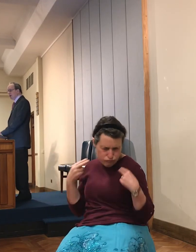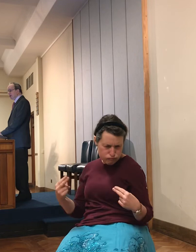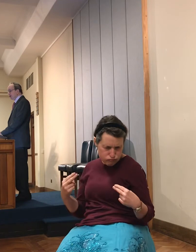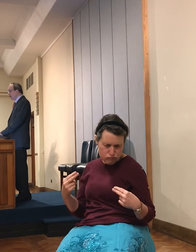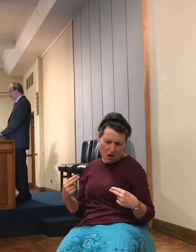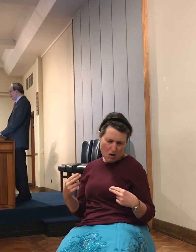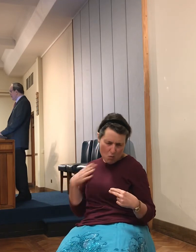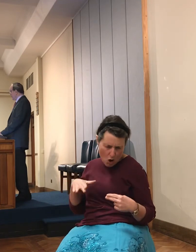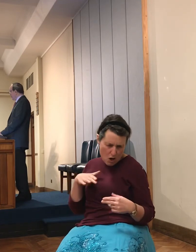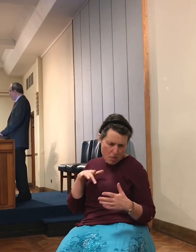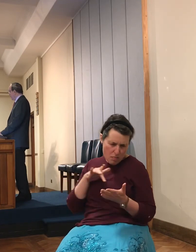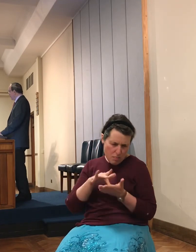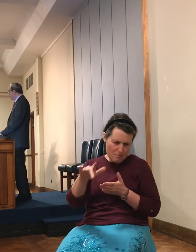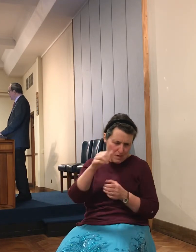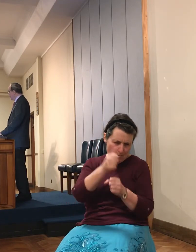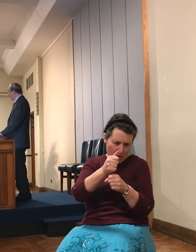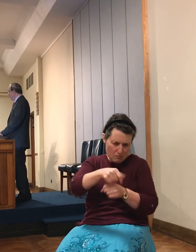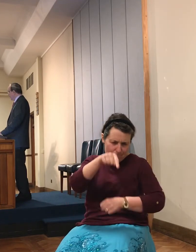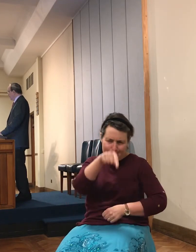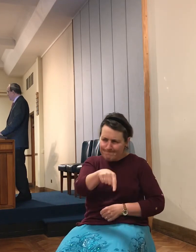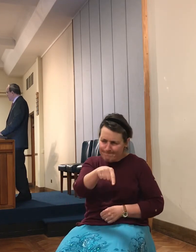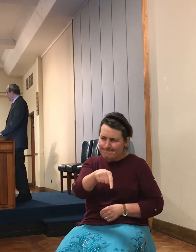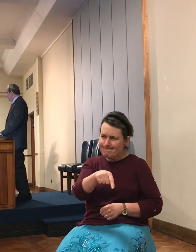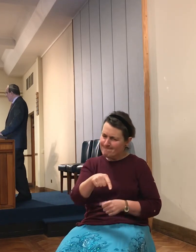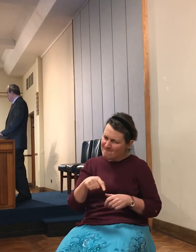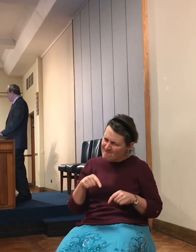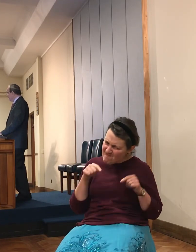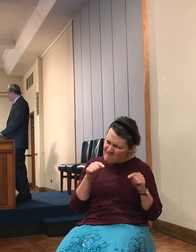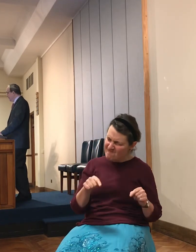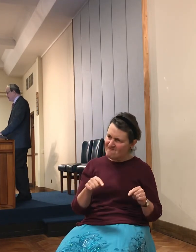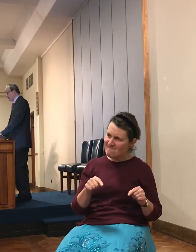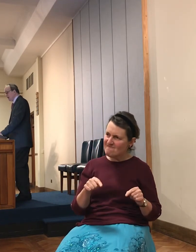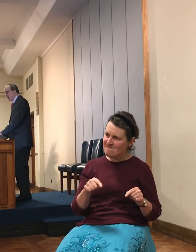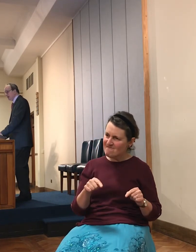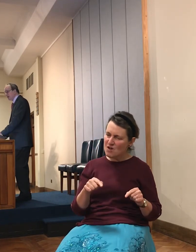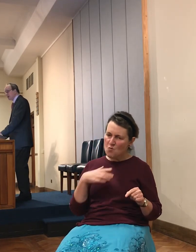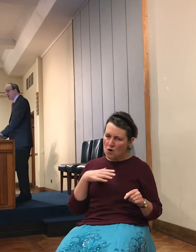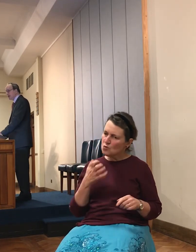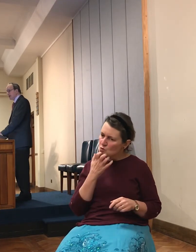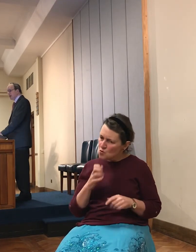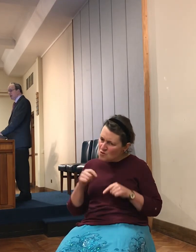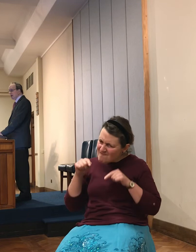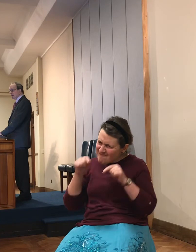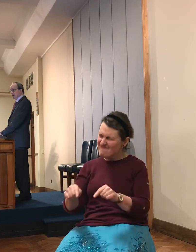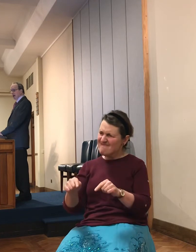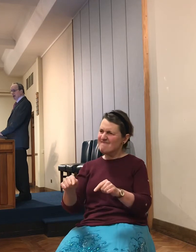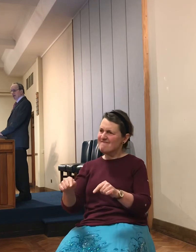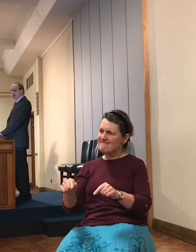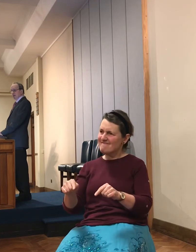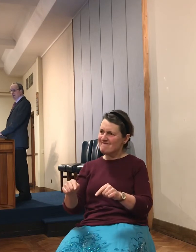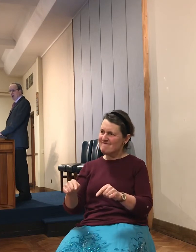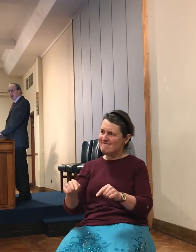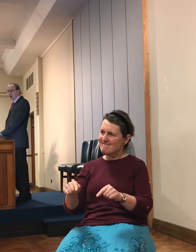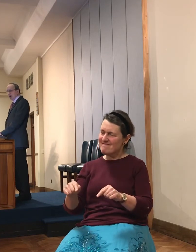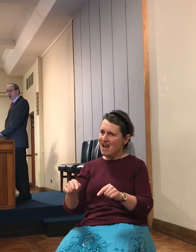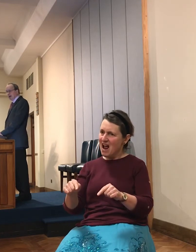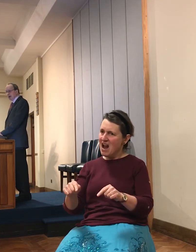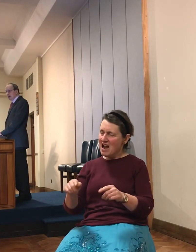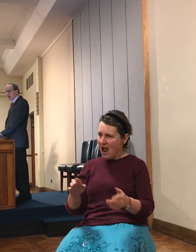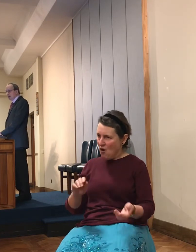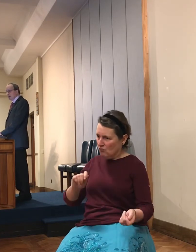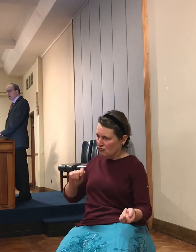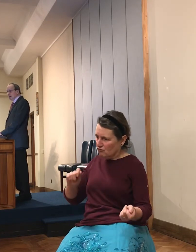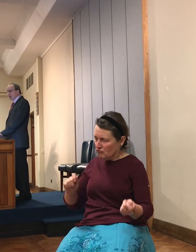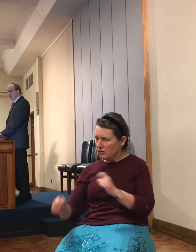determined to destroy the Gibeonites and ultimately the Israelites. And now, somehow or